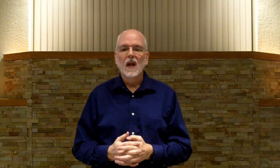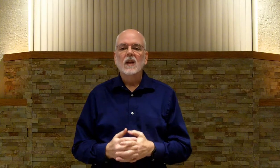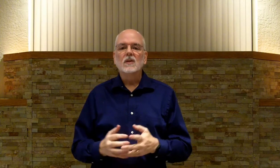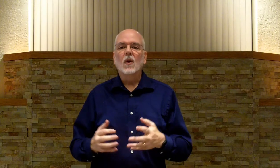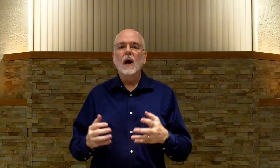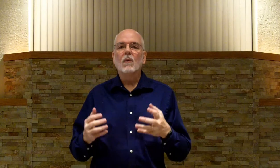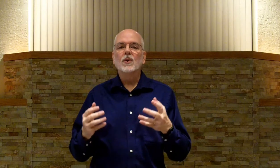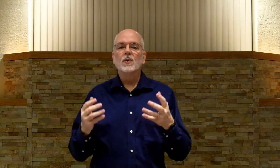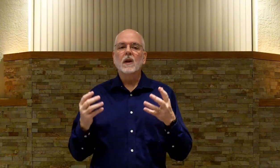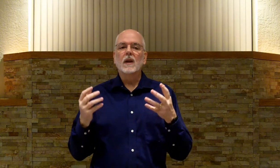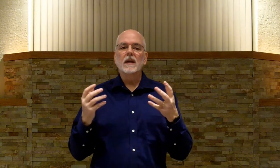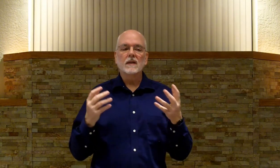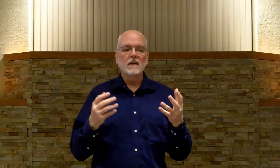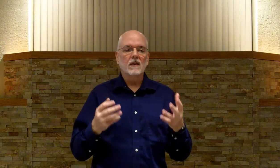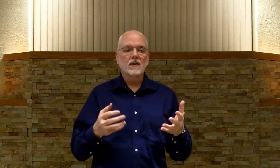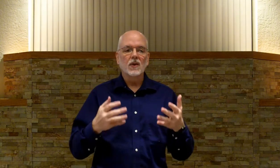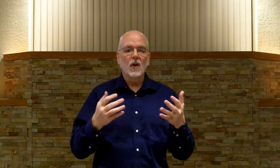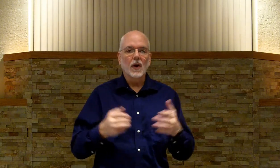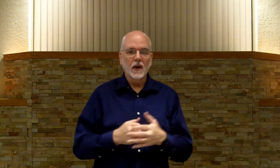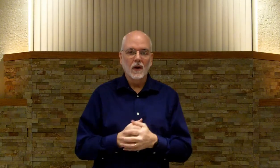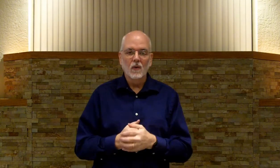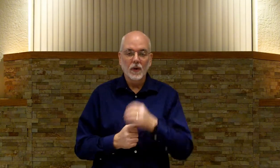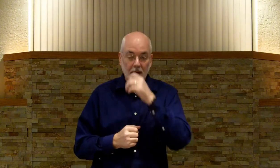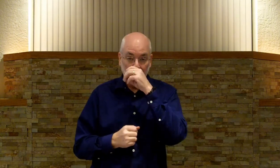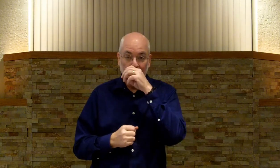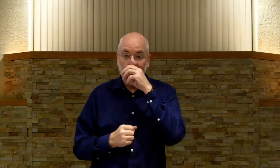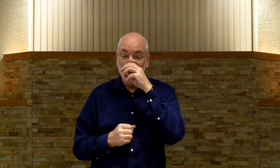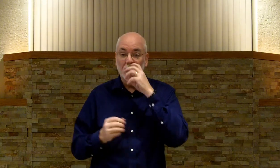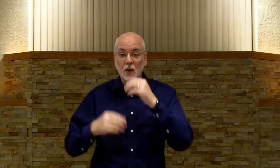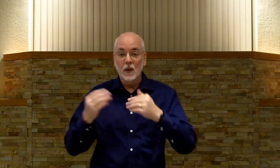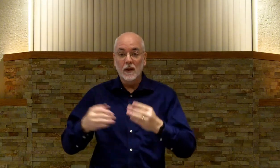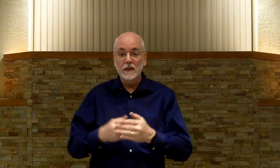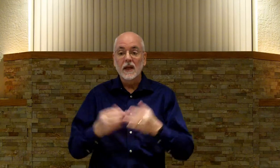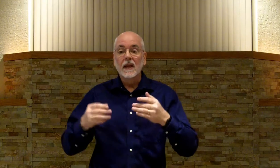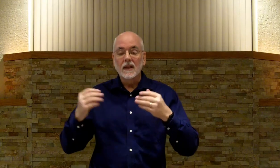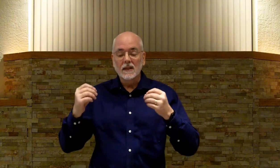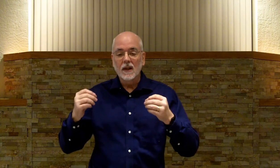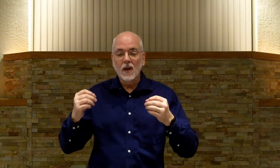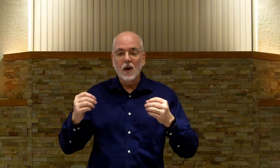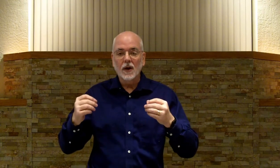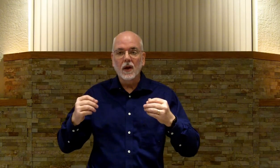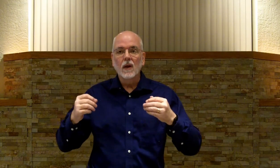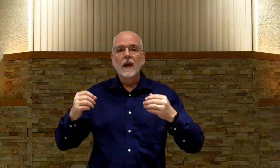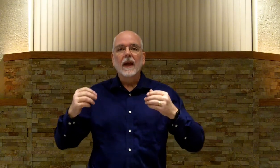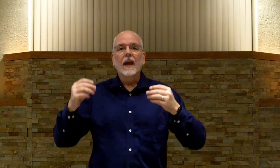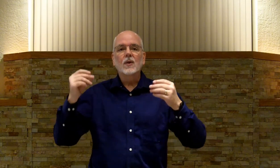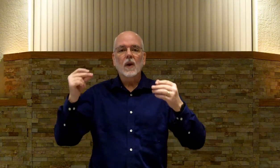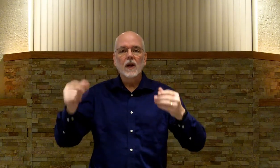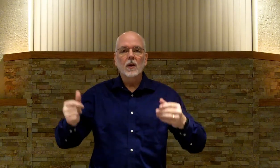So, I want you to listen to the audio. When you get ready to start doing this, listen to the audio and train your